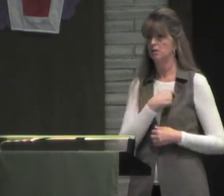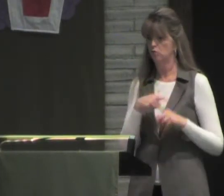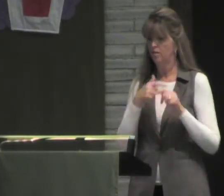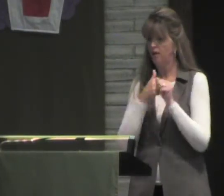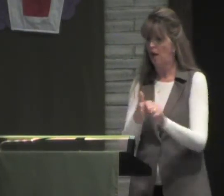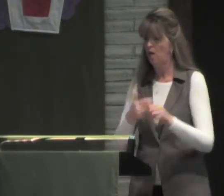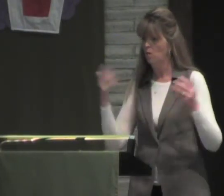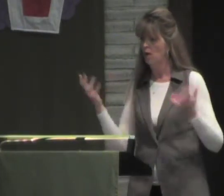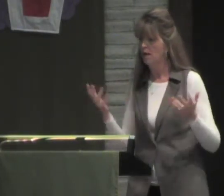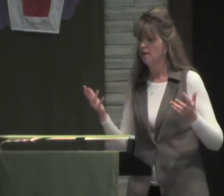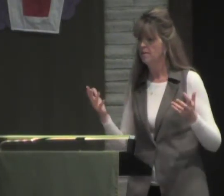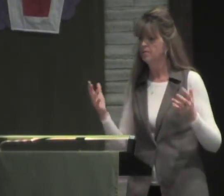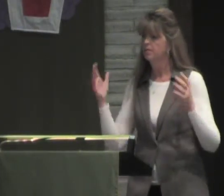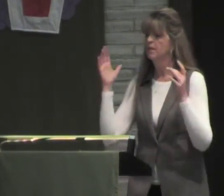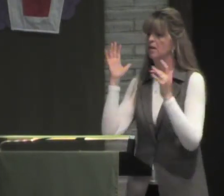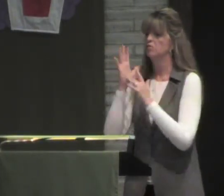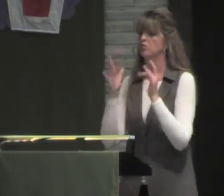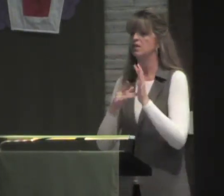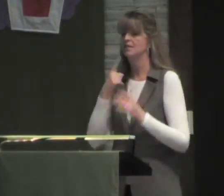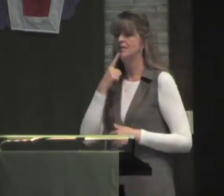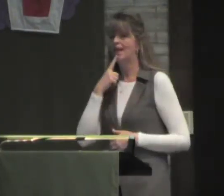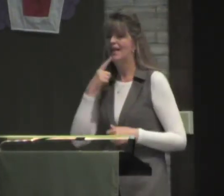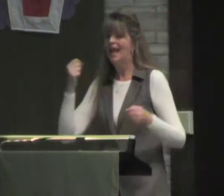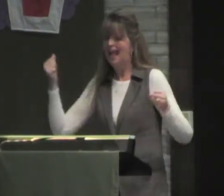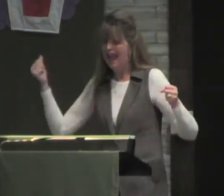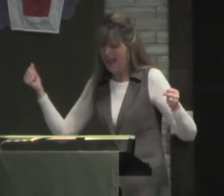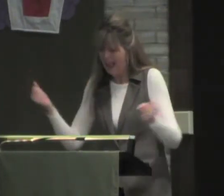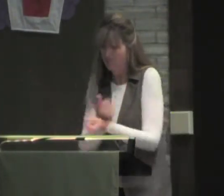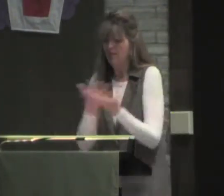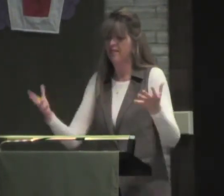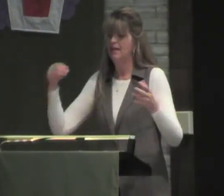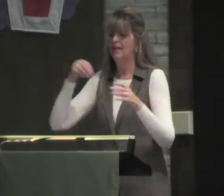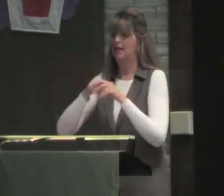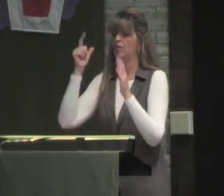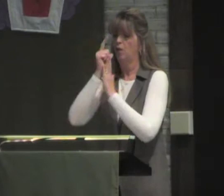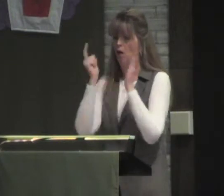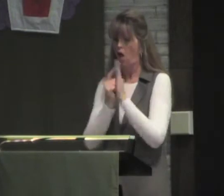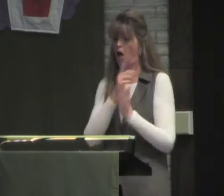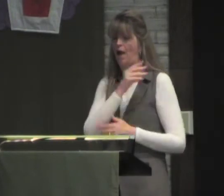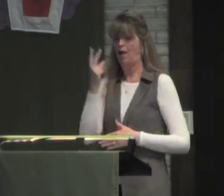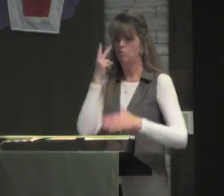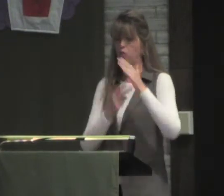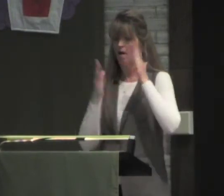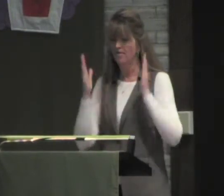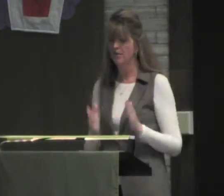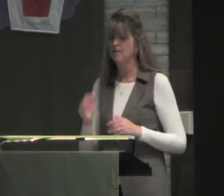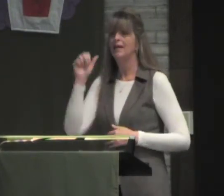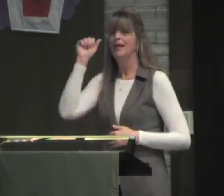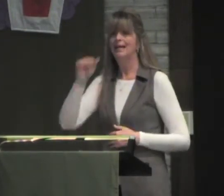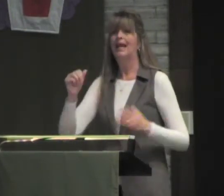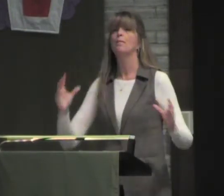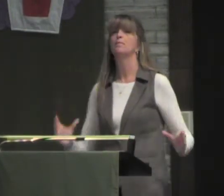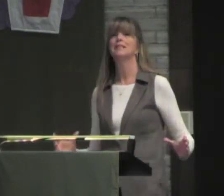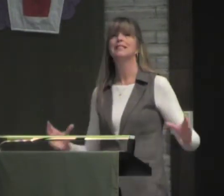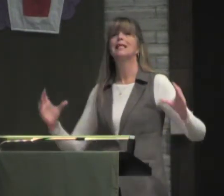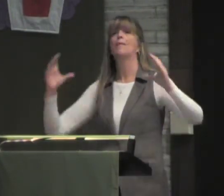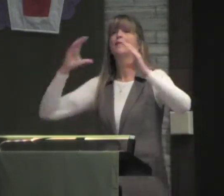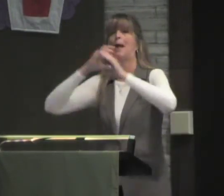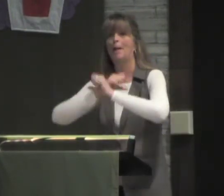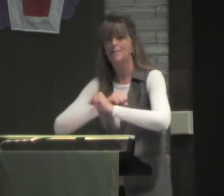Do you guys know the tools that Jesus gave us? Jesus said that everything in the law and the